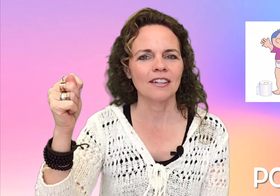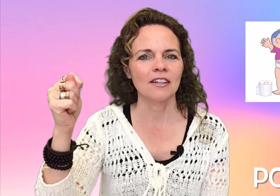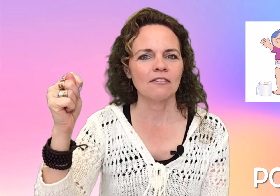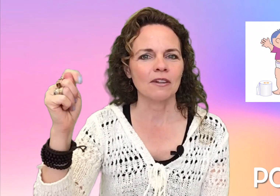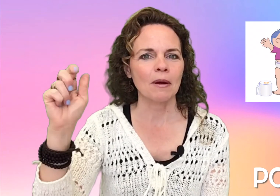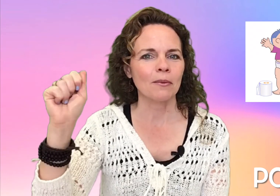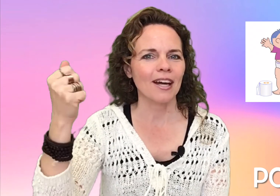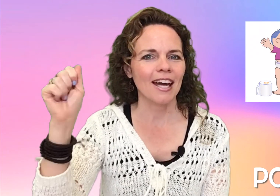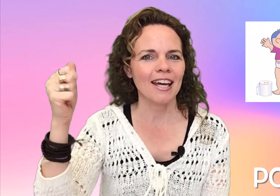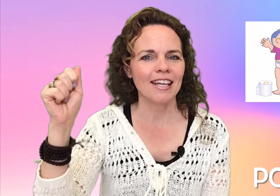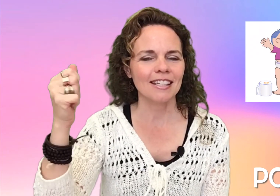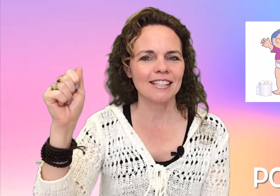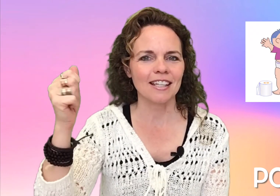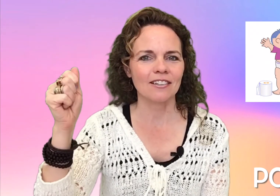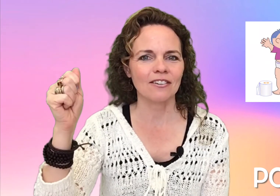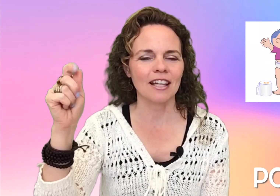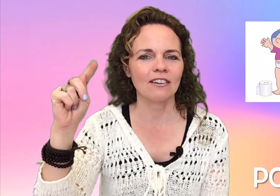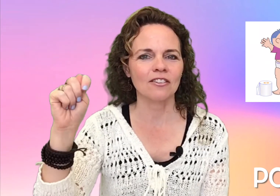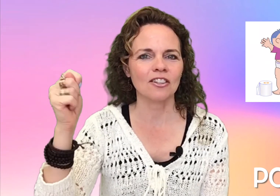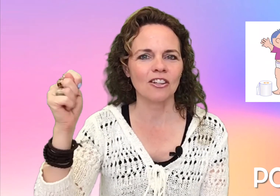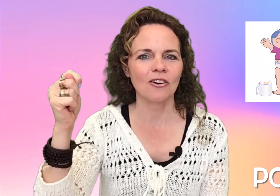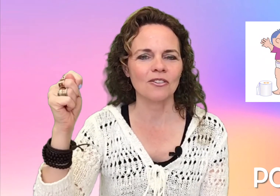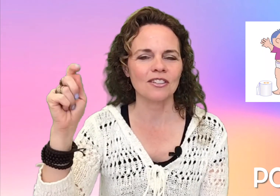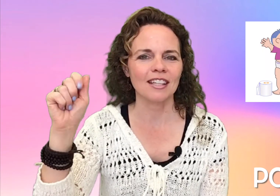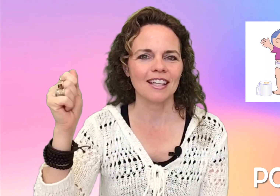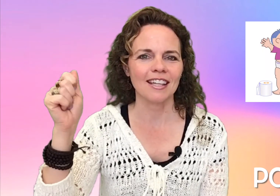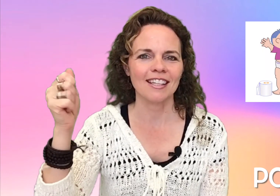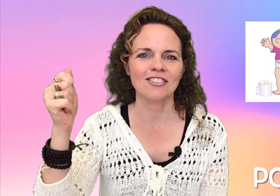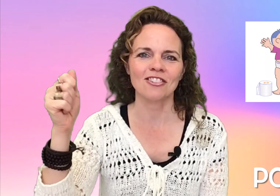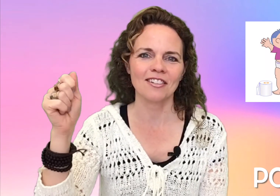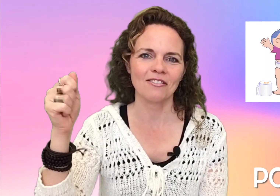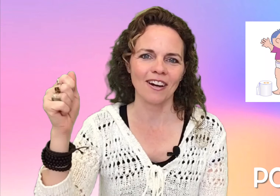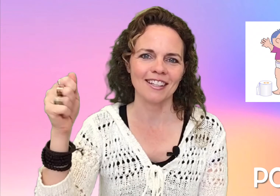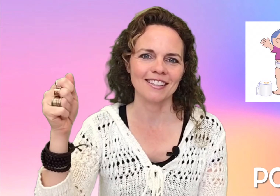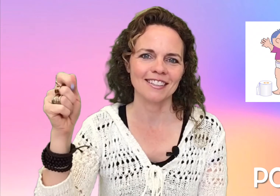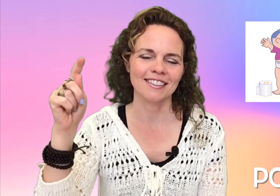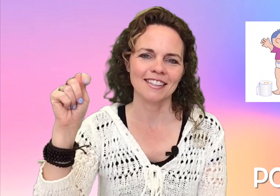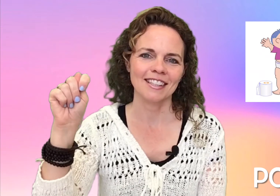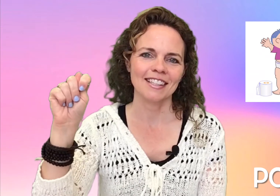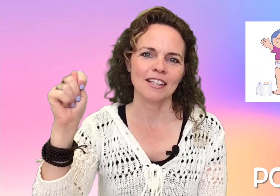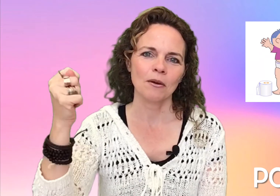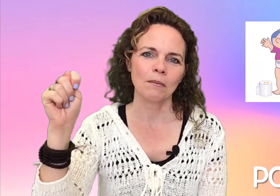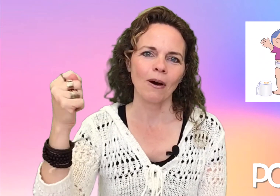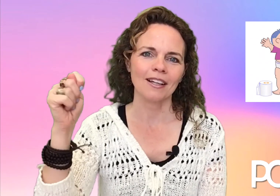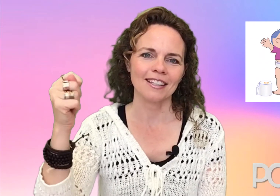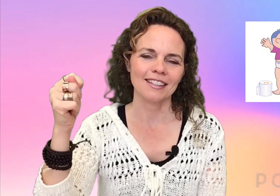Remember any signal that looks close is just fine. Potty. Potty.